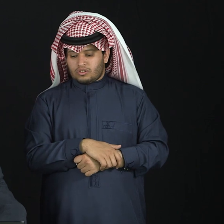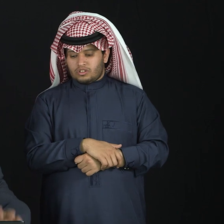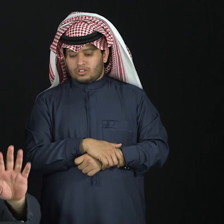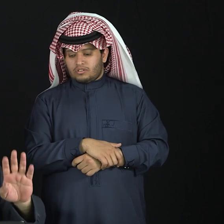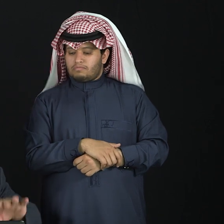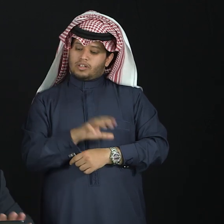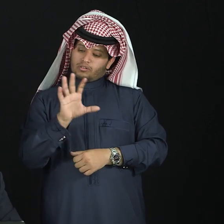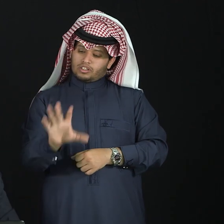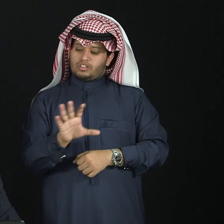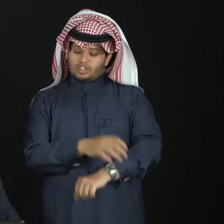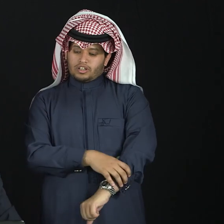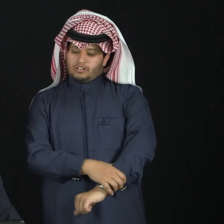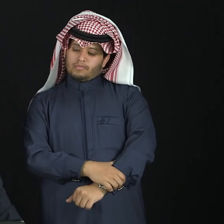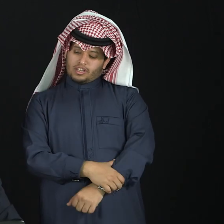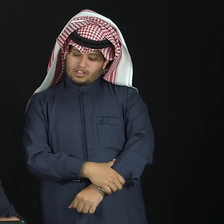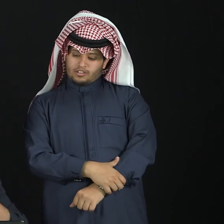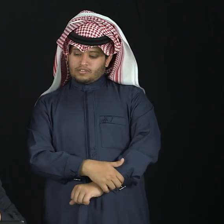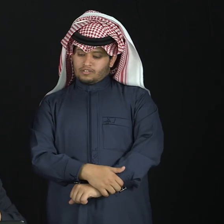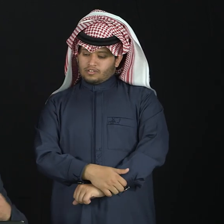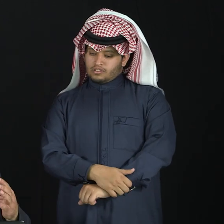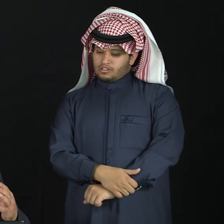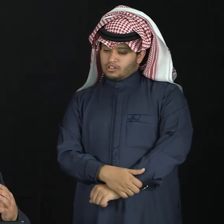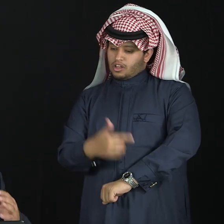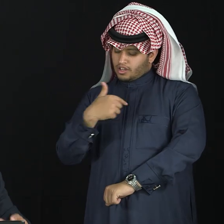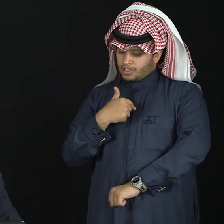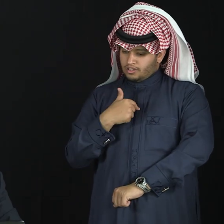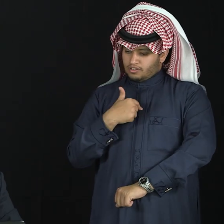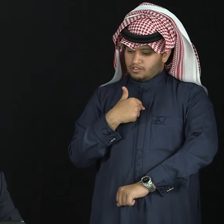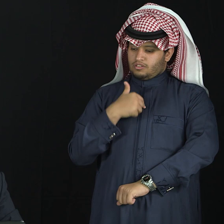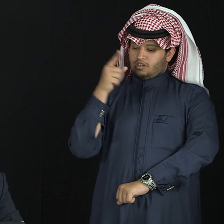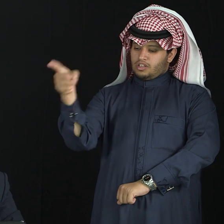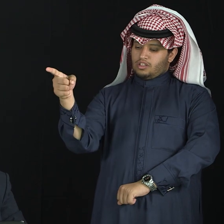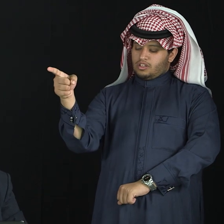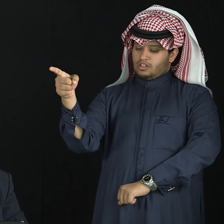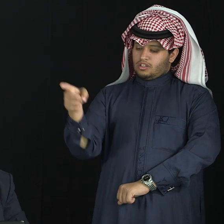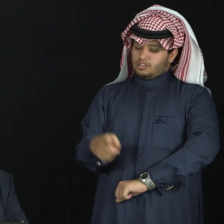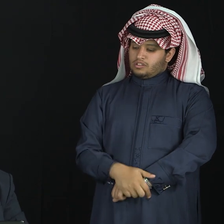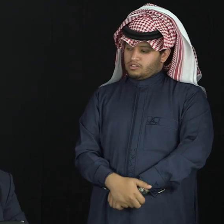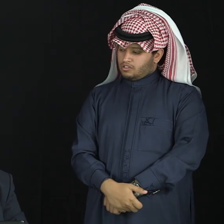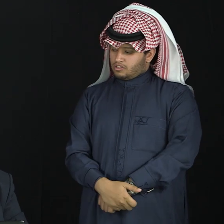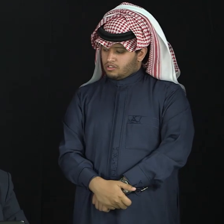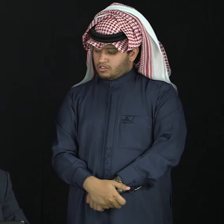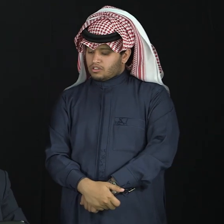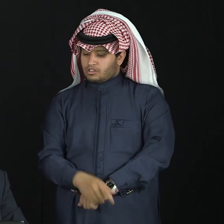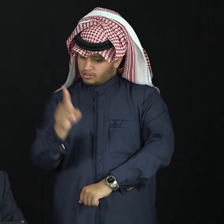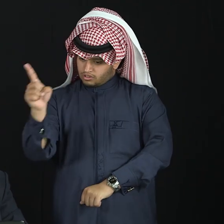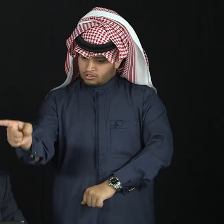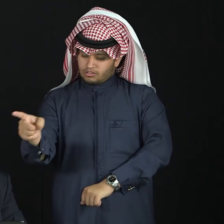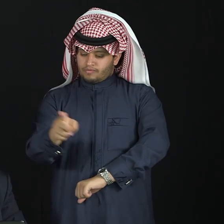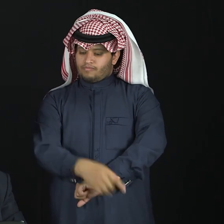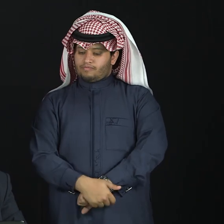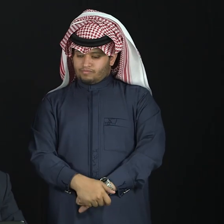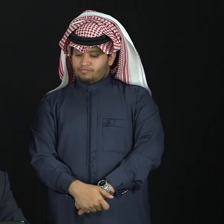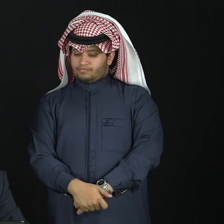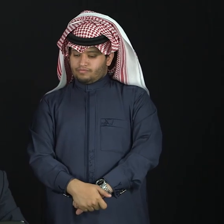you, we, they. You we, they are, I, he, he, it is a proper